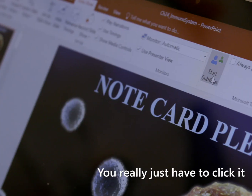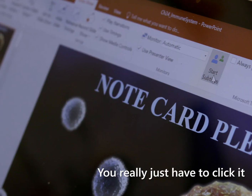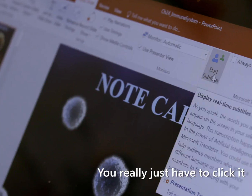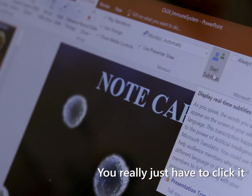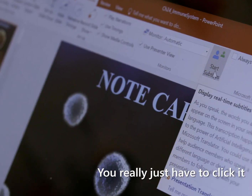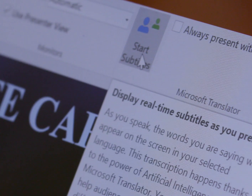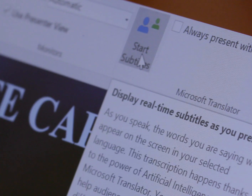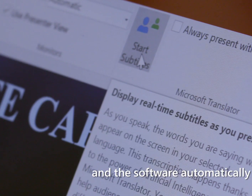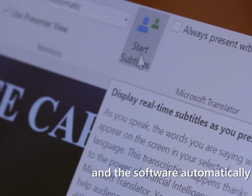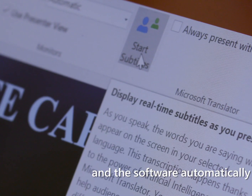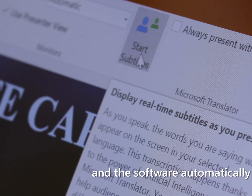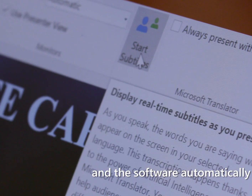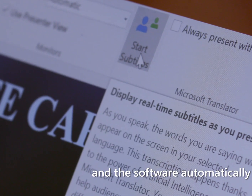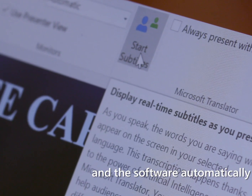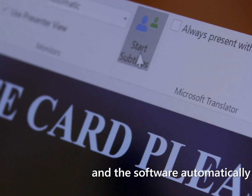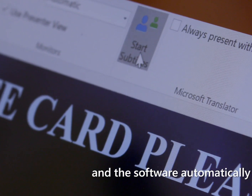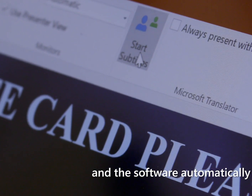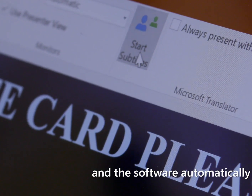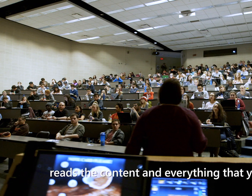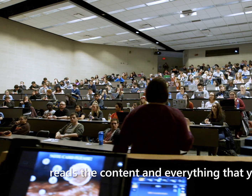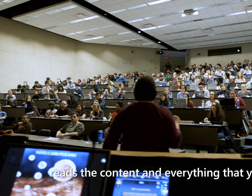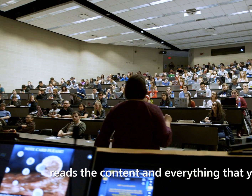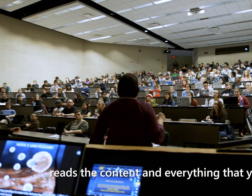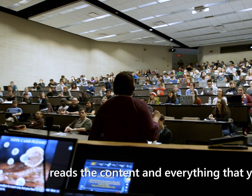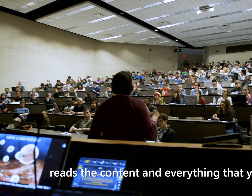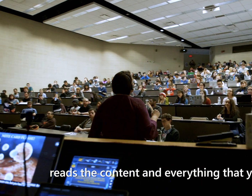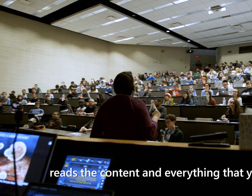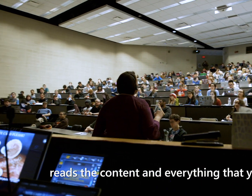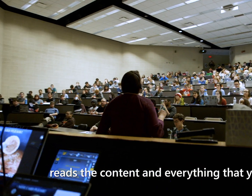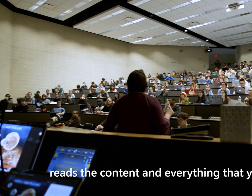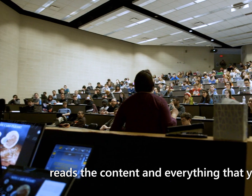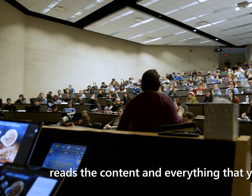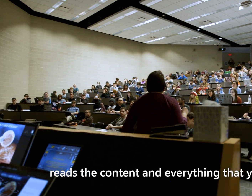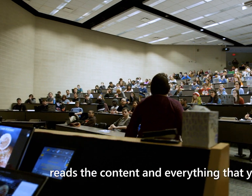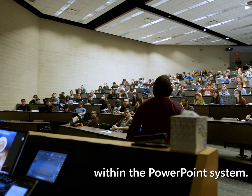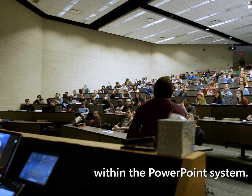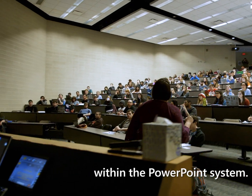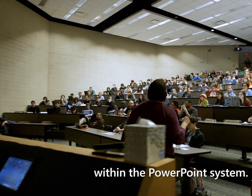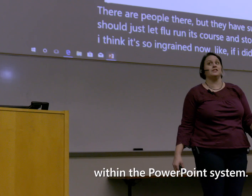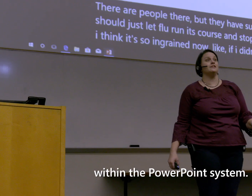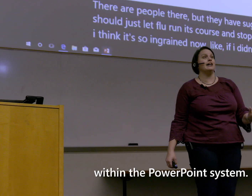click it, and the software automatically reads the content and everything that you have within the PowerPoint system.